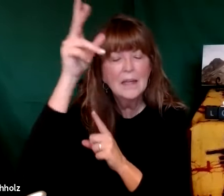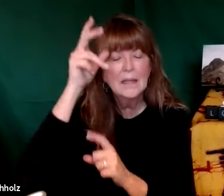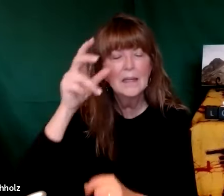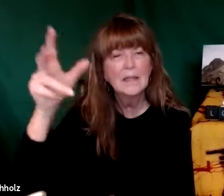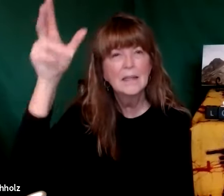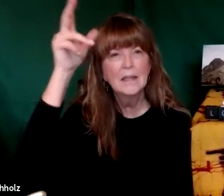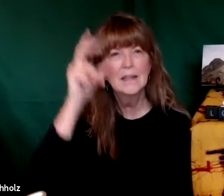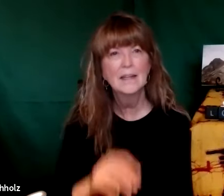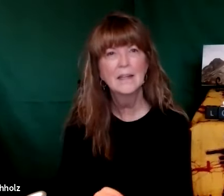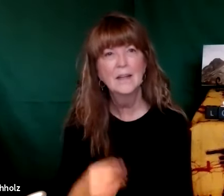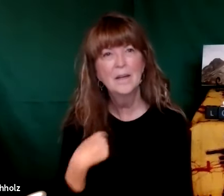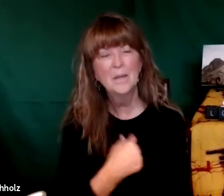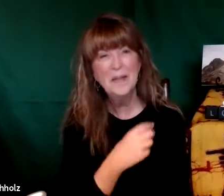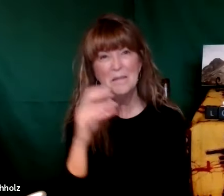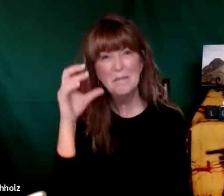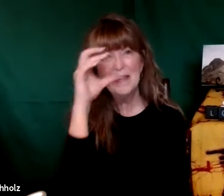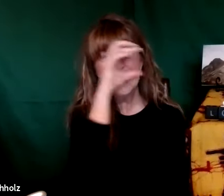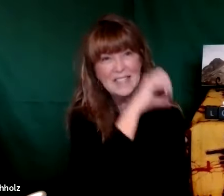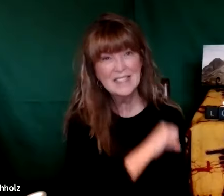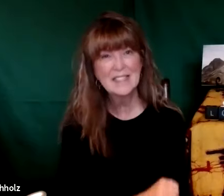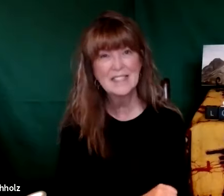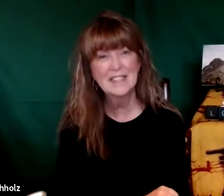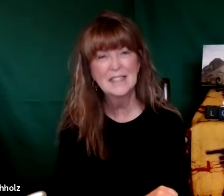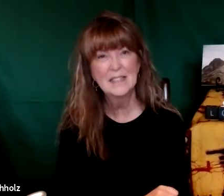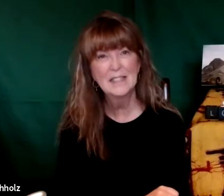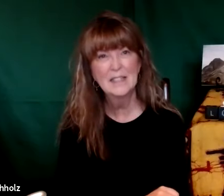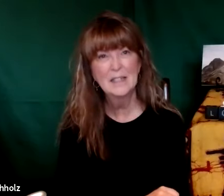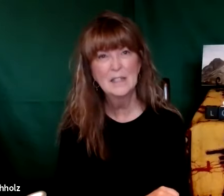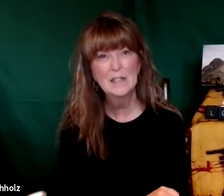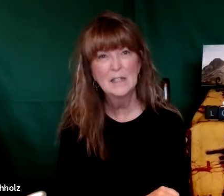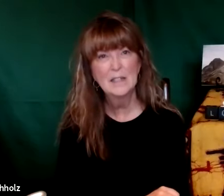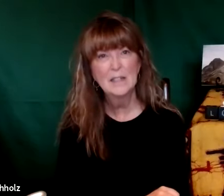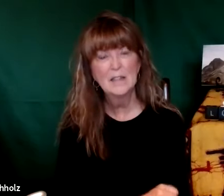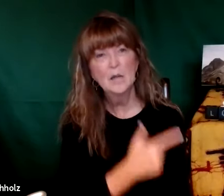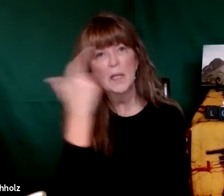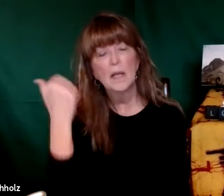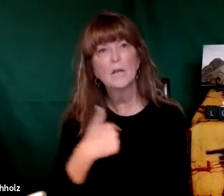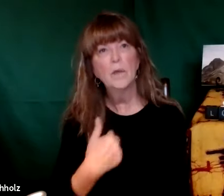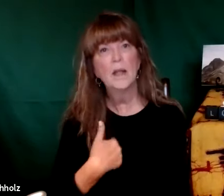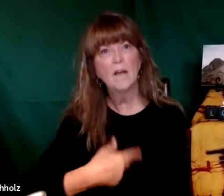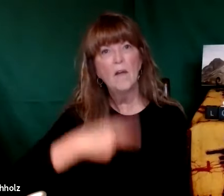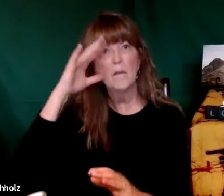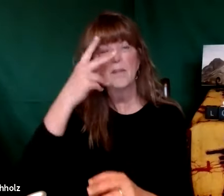and just trying to speak to our minds and our hearts and we often miss that experience